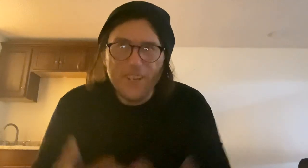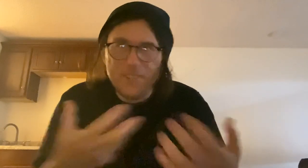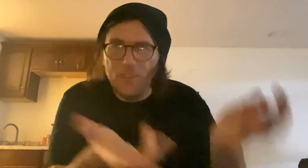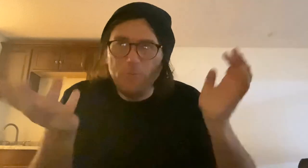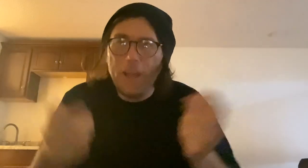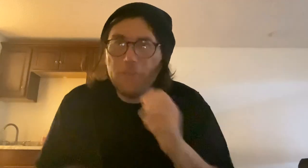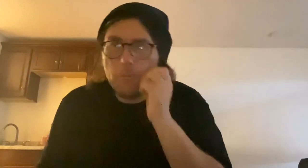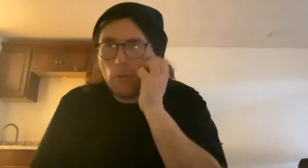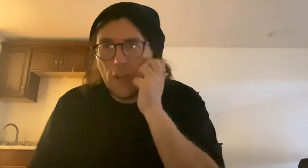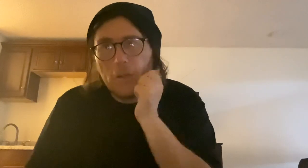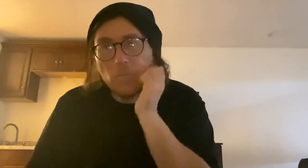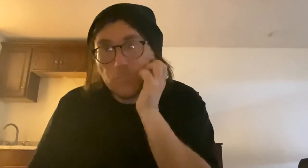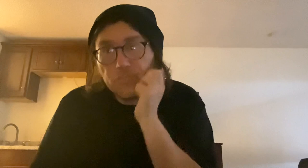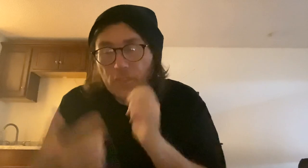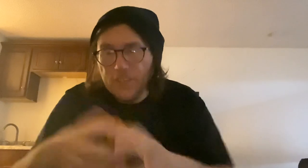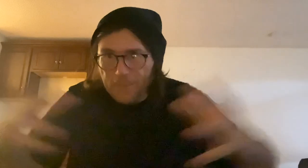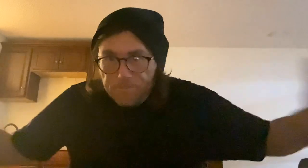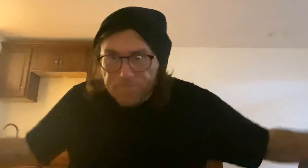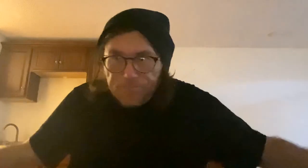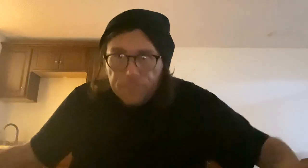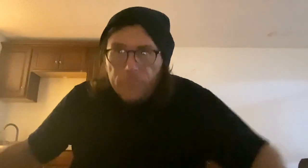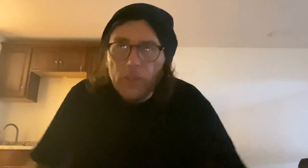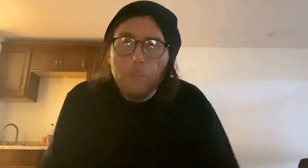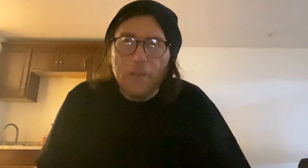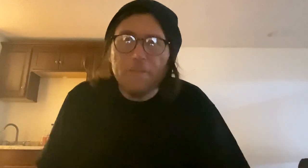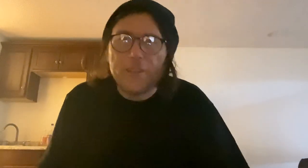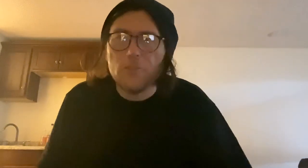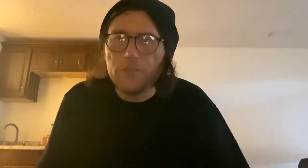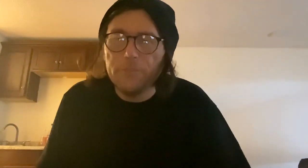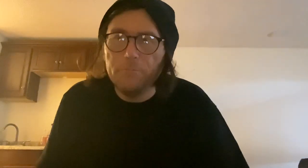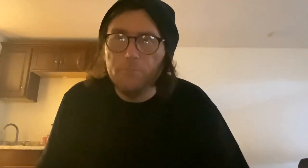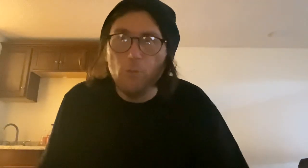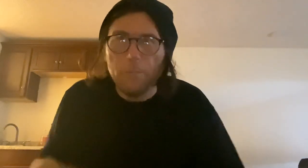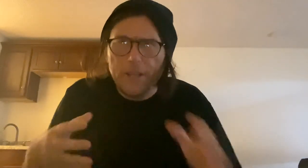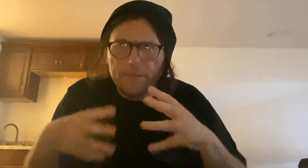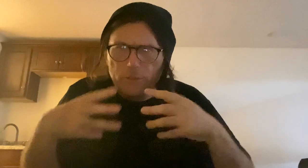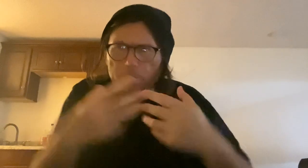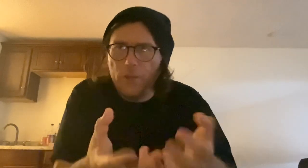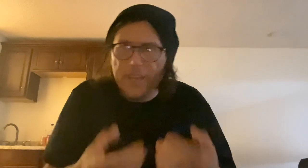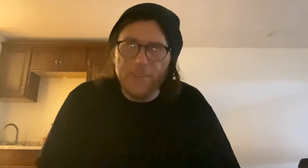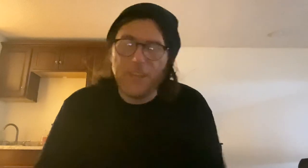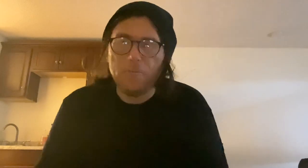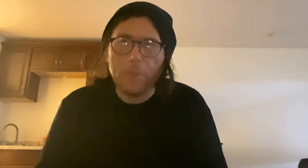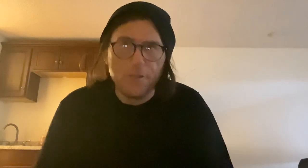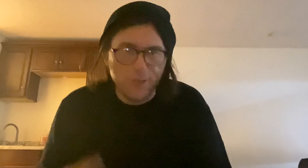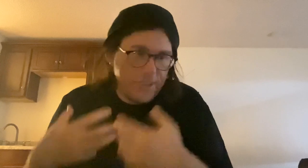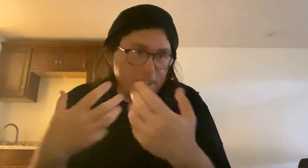So, we have the program to manufacture the movie, but you put in the information, let's say,